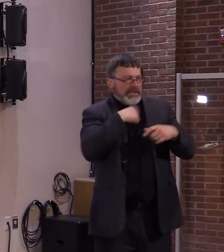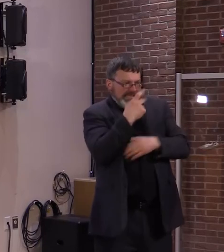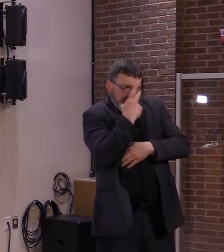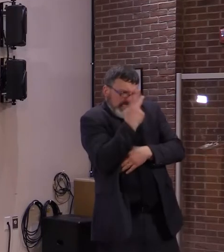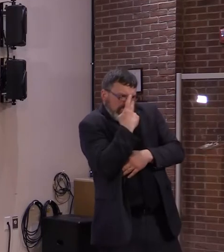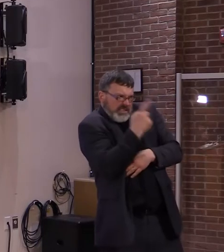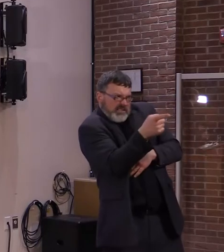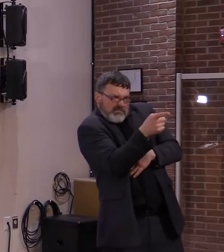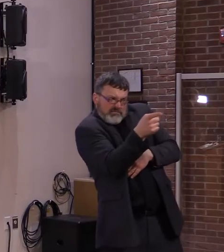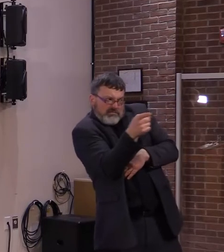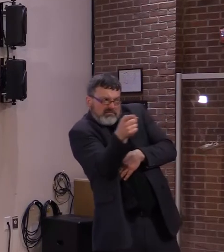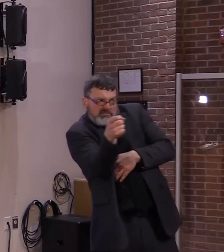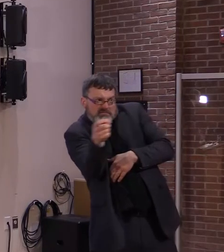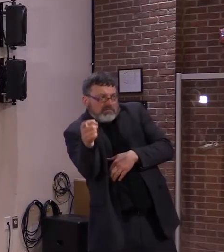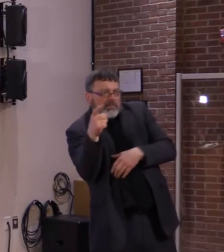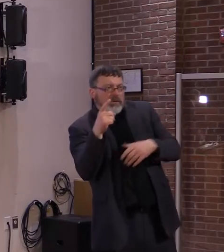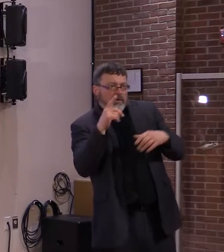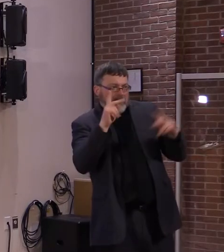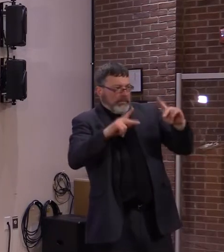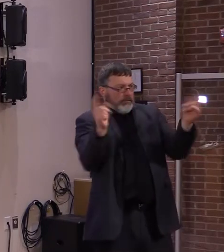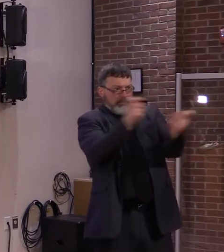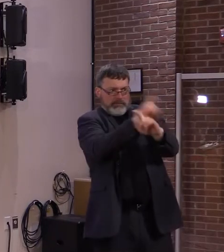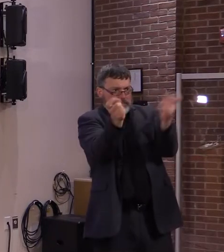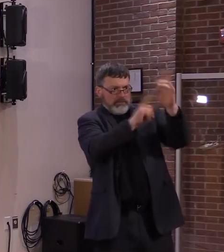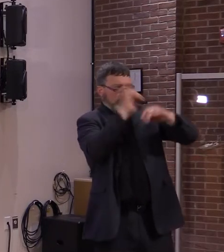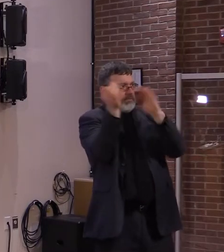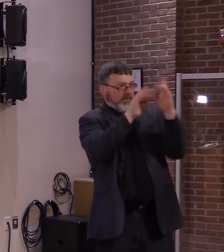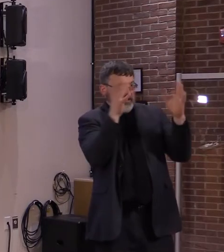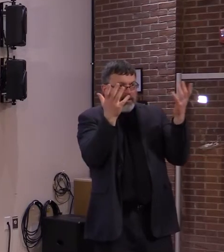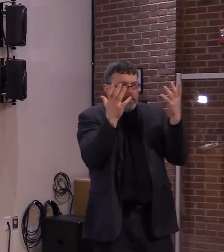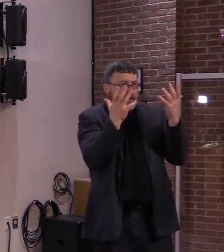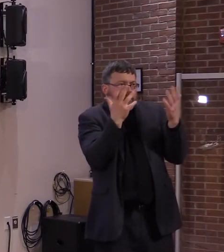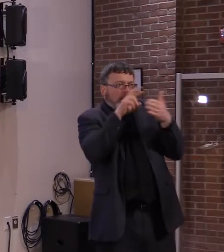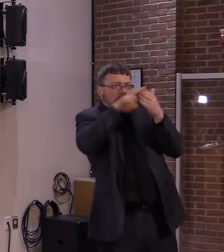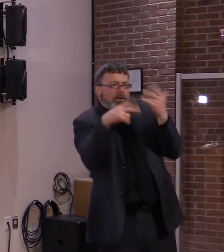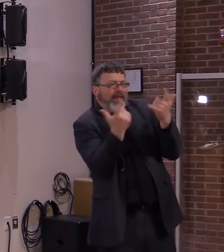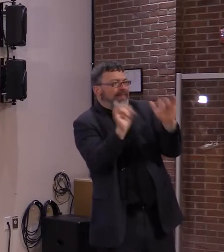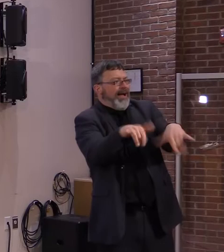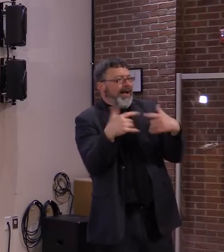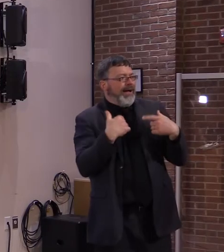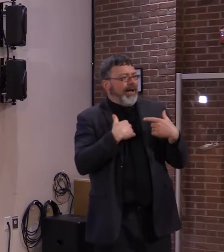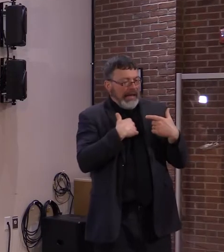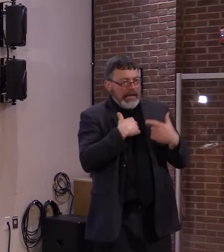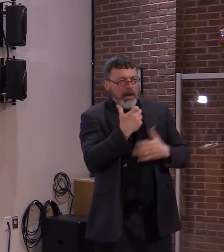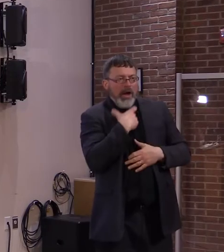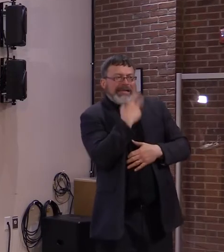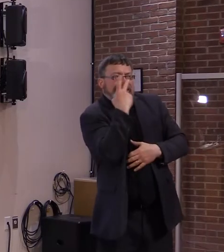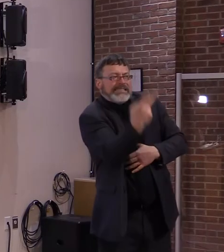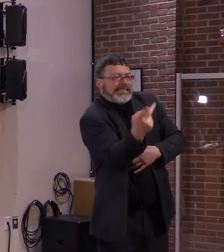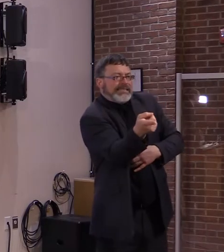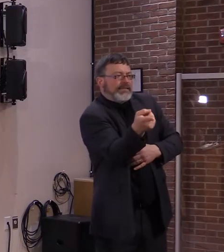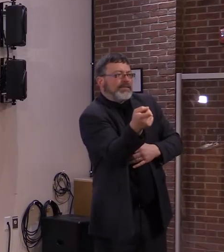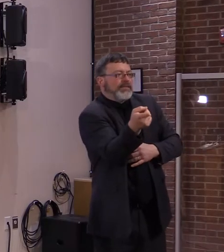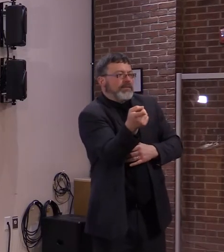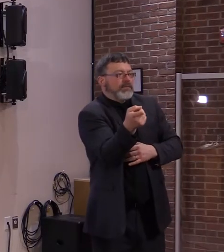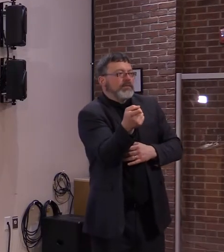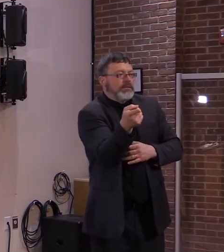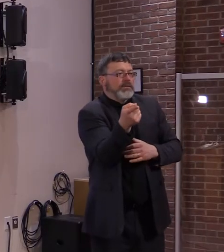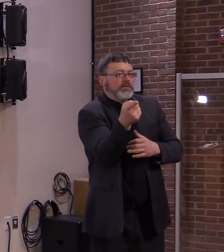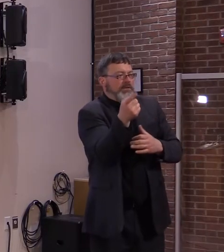the point or not. So we should, again, put this in our catalog of studies that have been done.